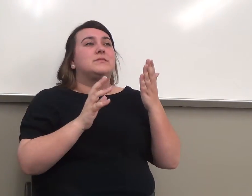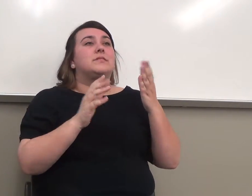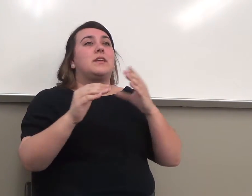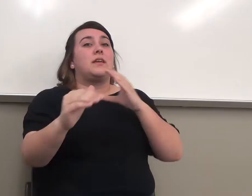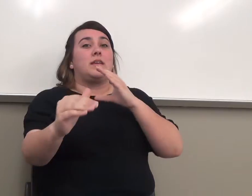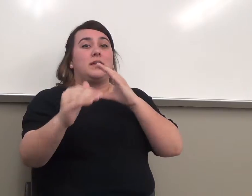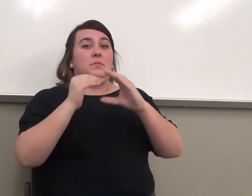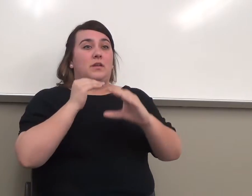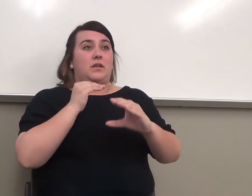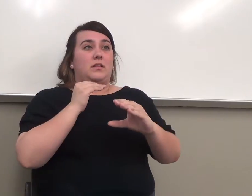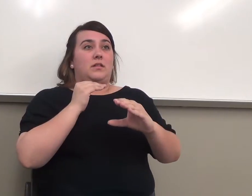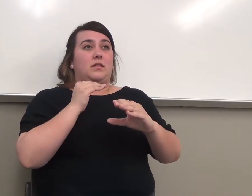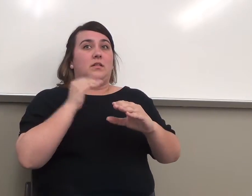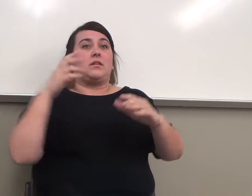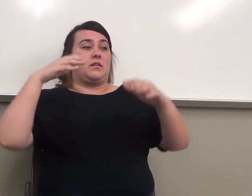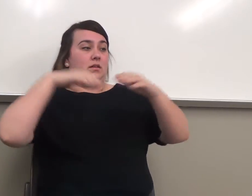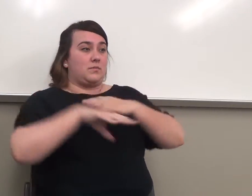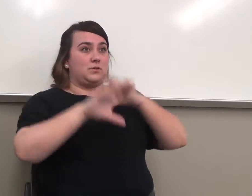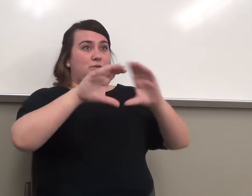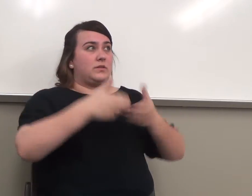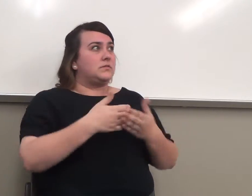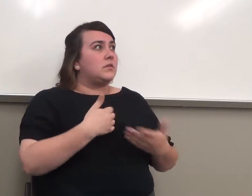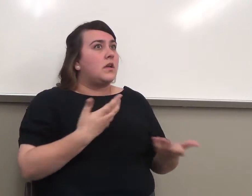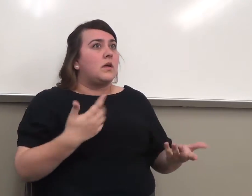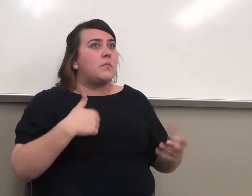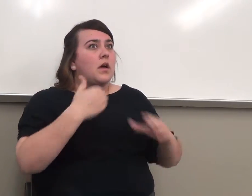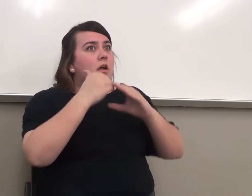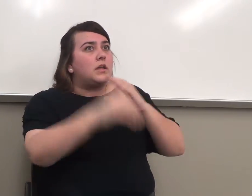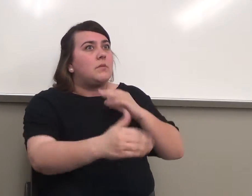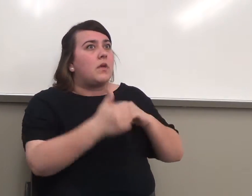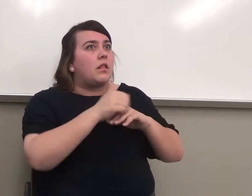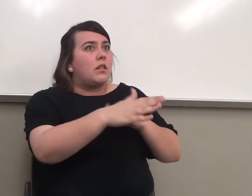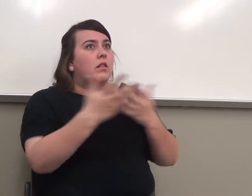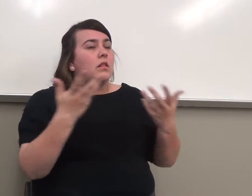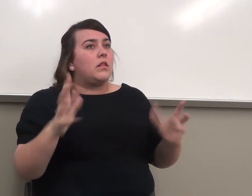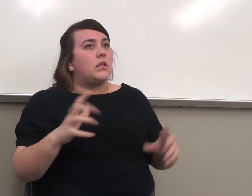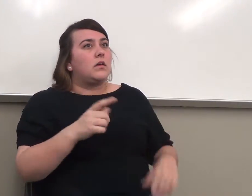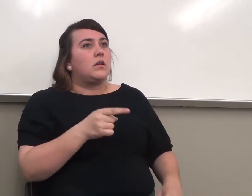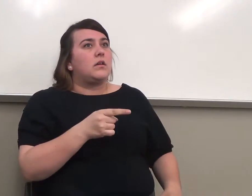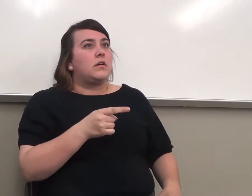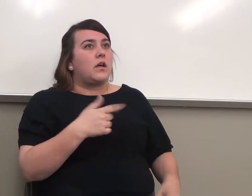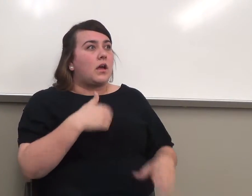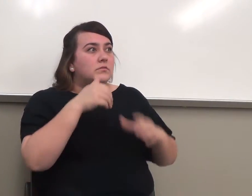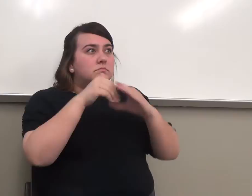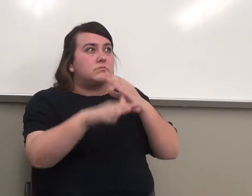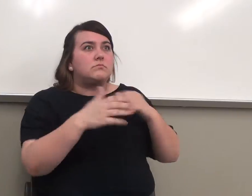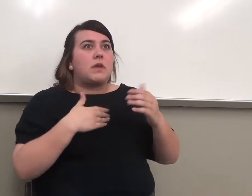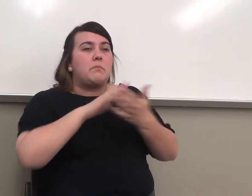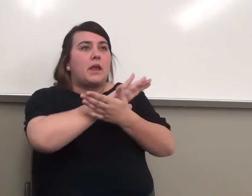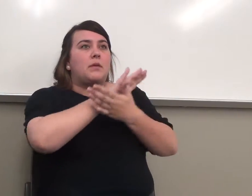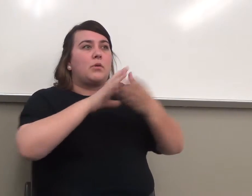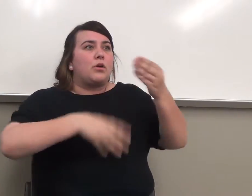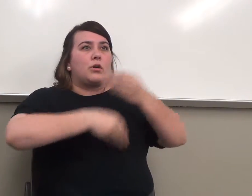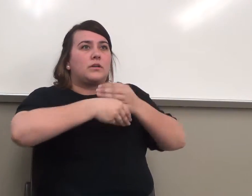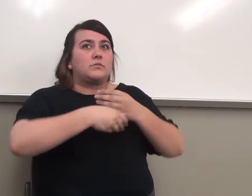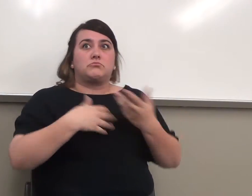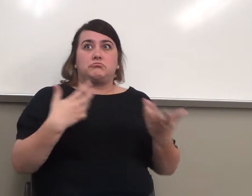me and then come to class and say, but I'll send you an email. I sent you my paper and email. And they say, no, I didn't get it.